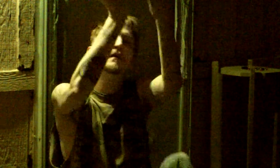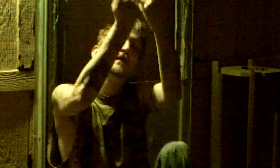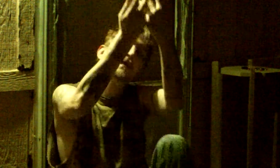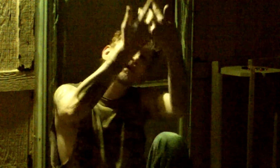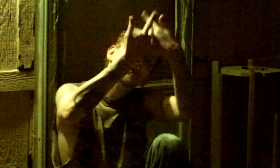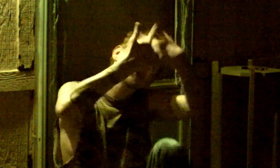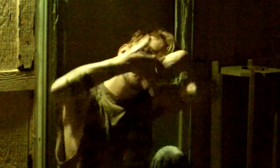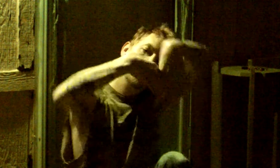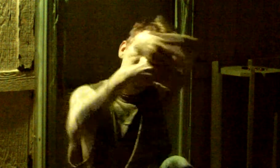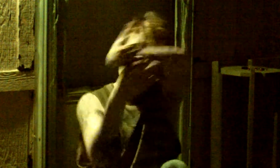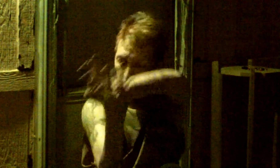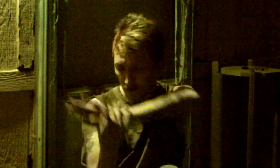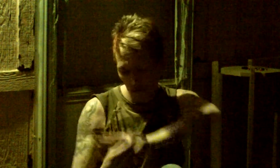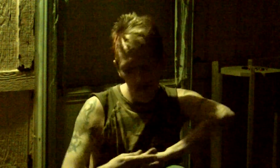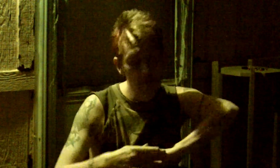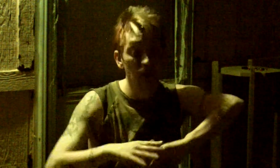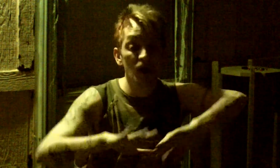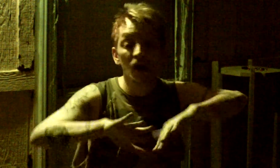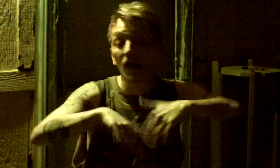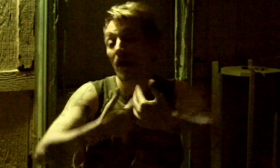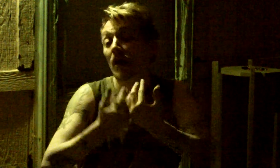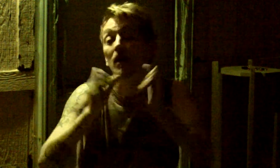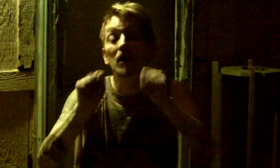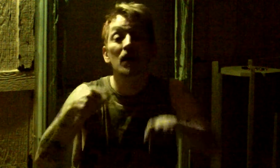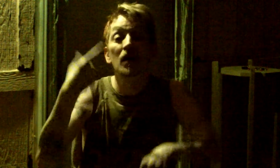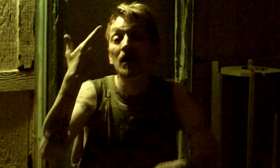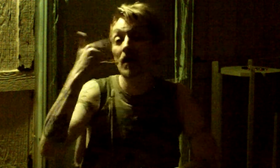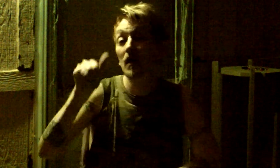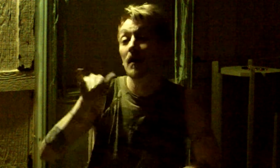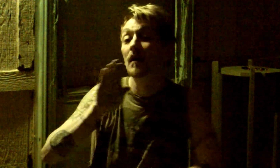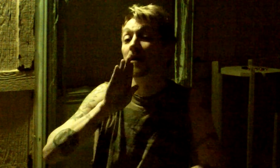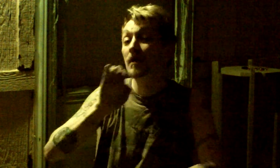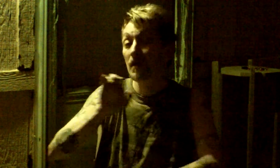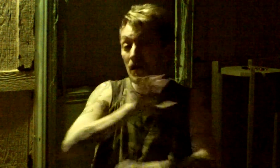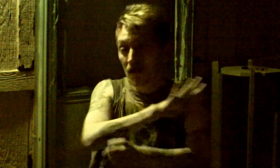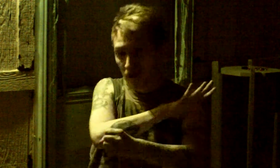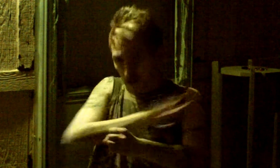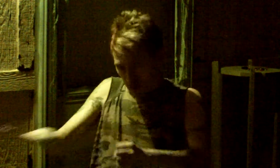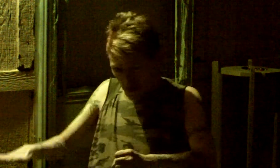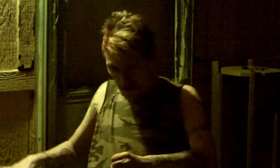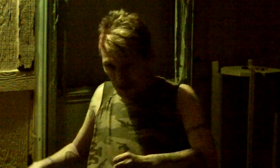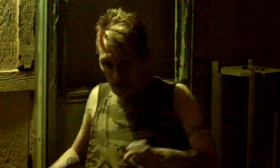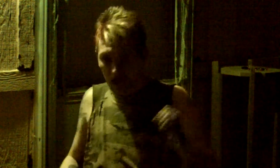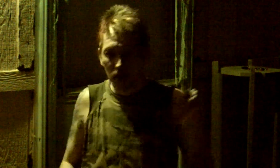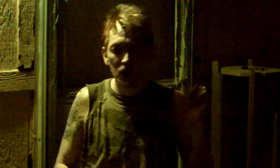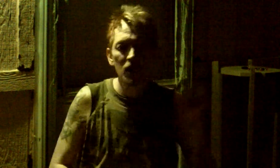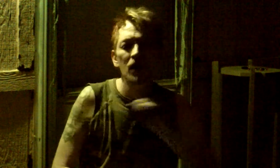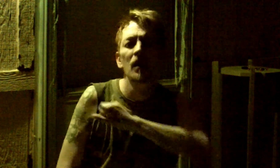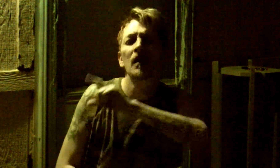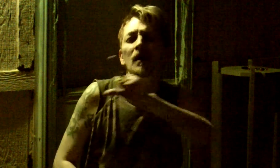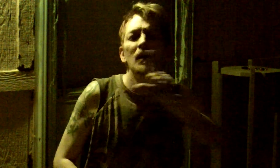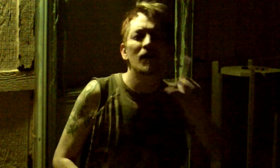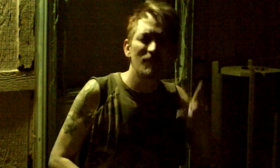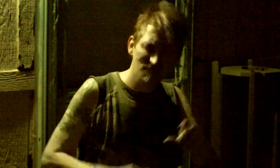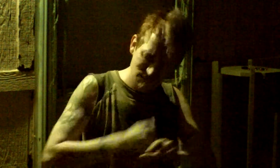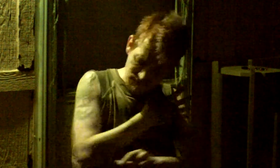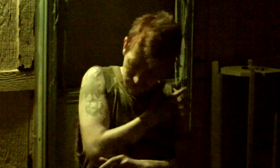How can it ever be enough when all this blessing makes us up?